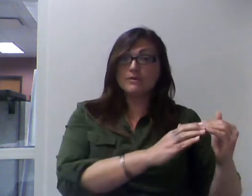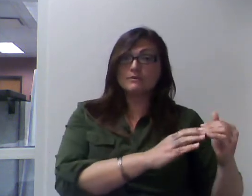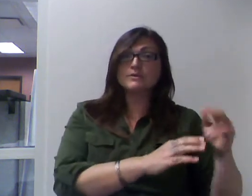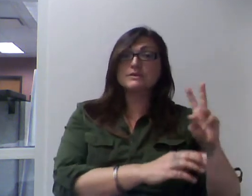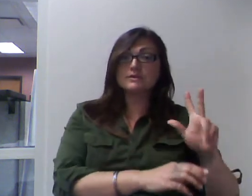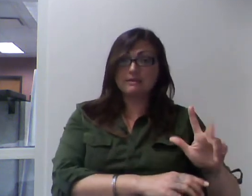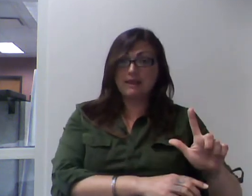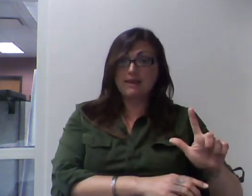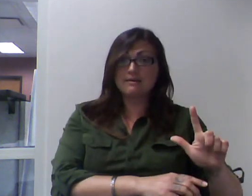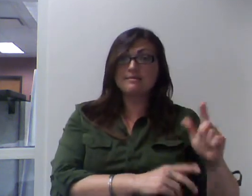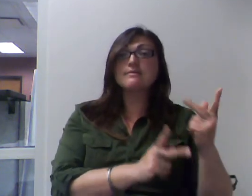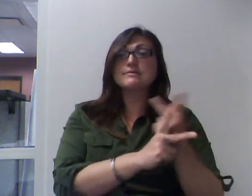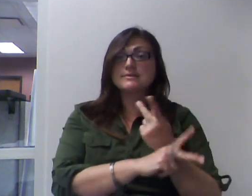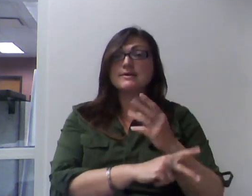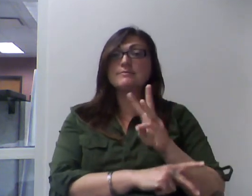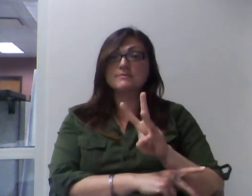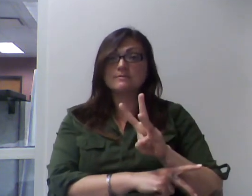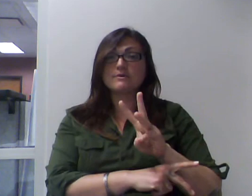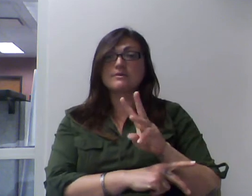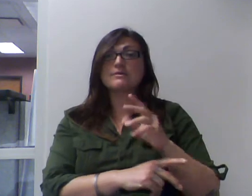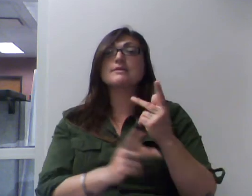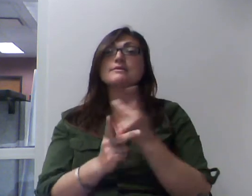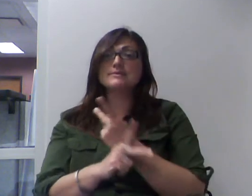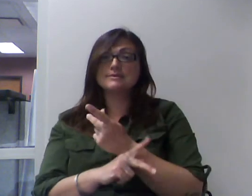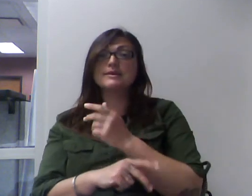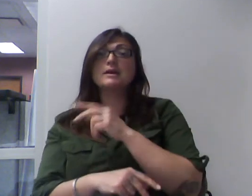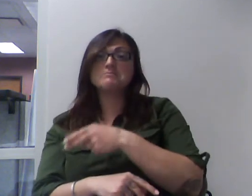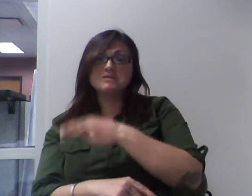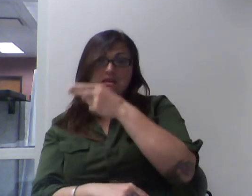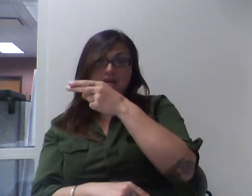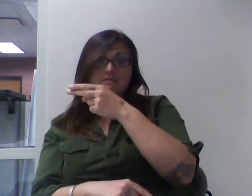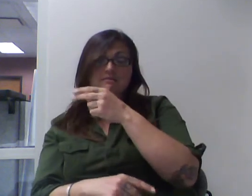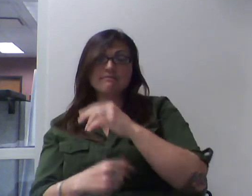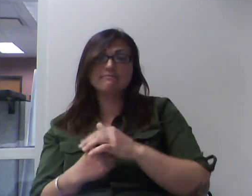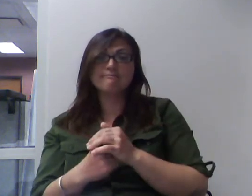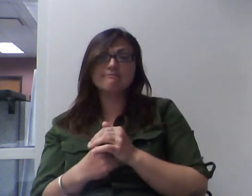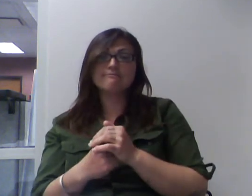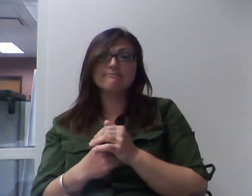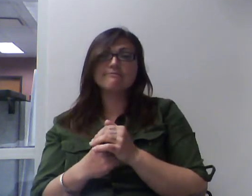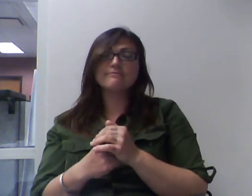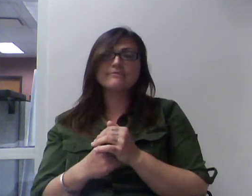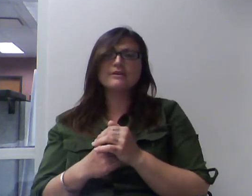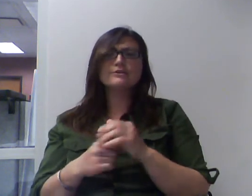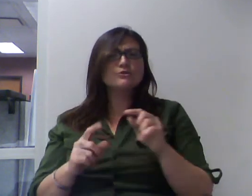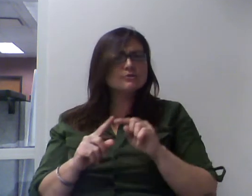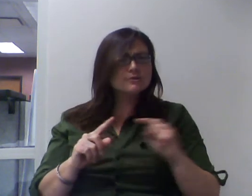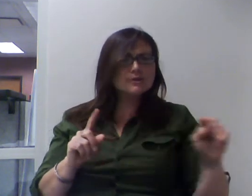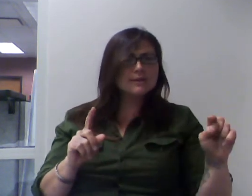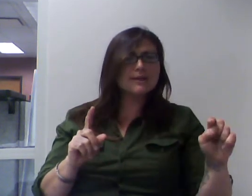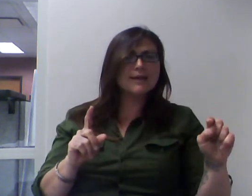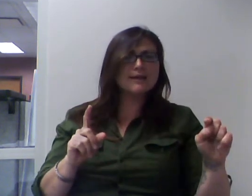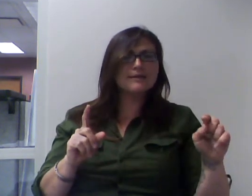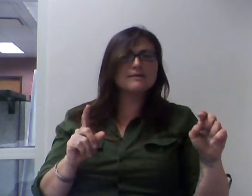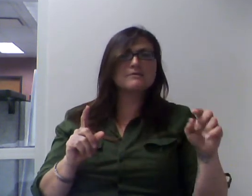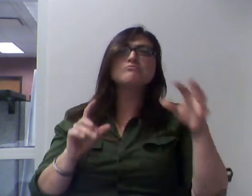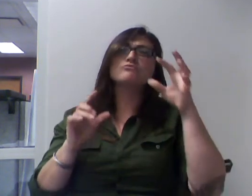The length of this wood, well, you have kind of a choice. Either 5 centimeters or 3 centimeters.